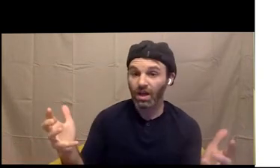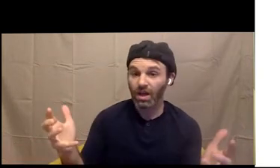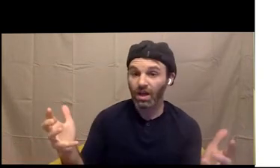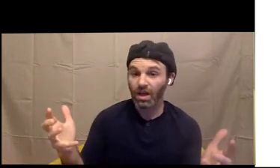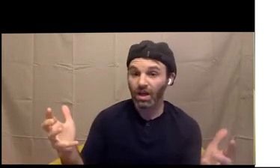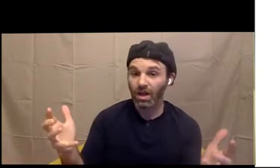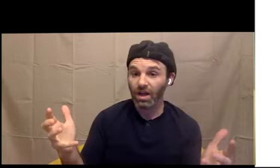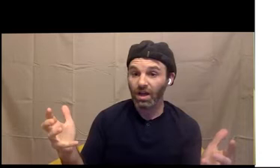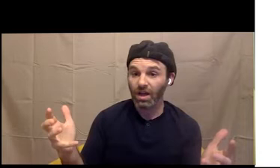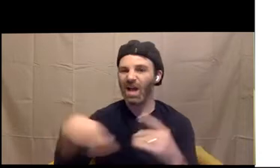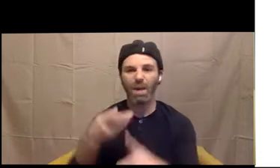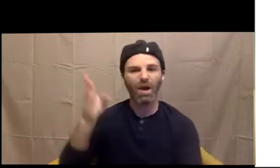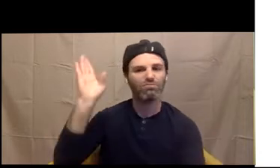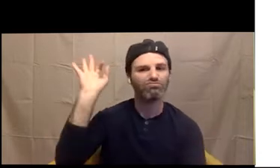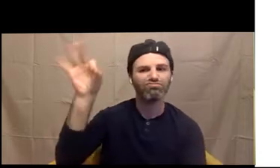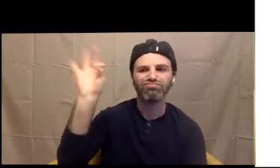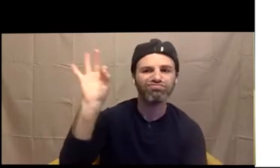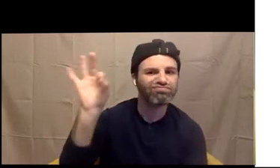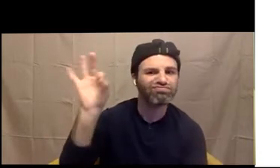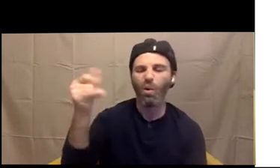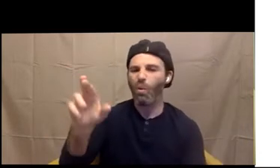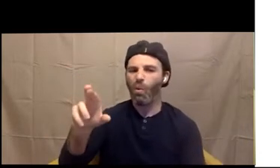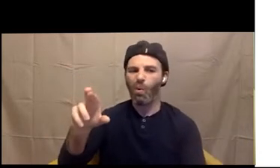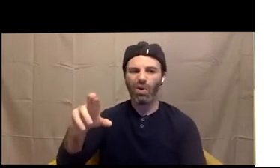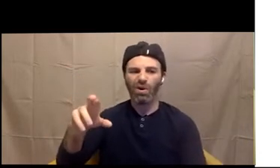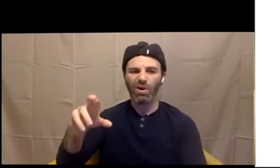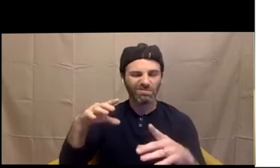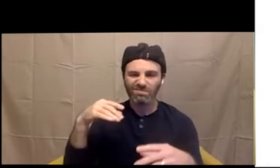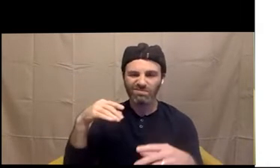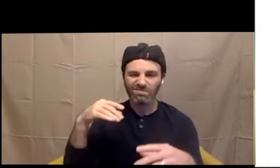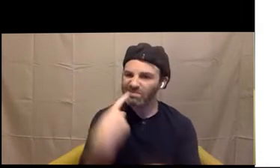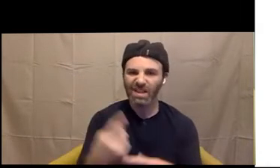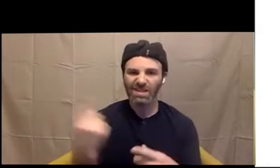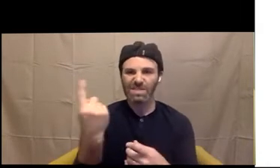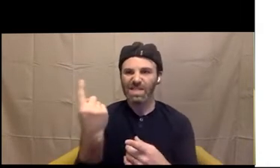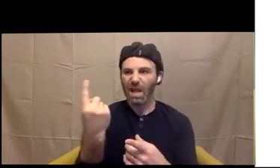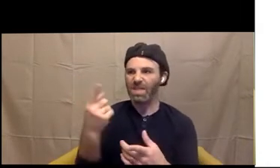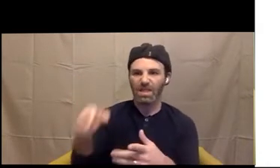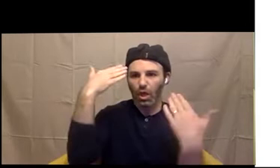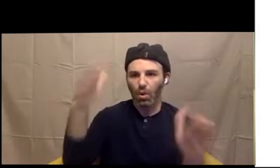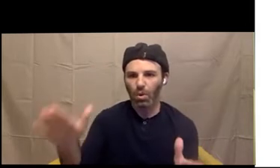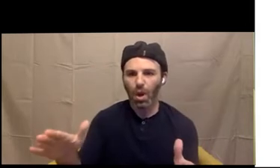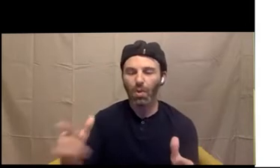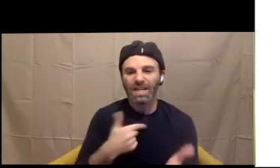or telling them something, some big thing, some big mystery that they don't know. It's about helping them sort of find their own way.